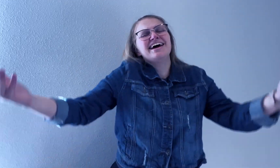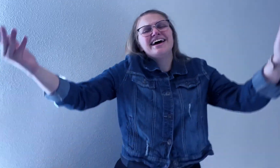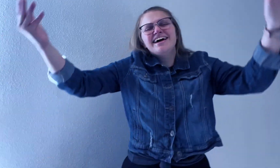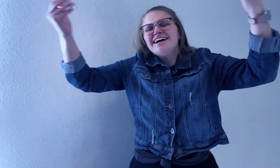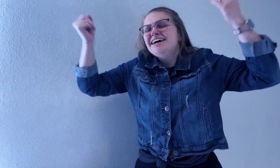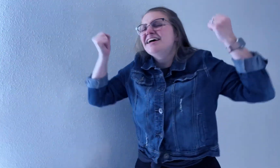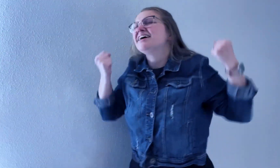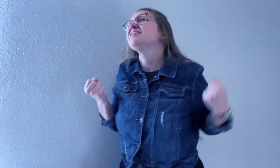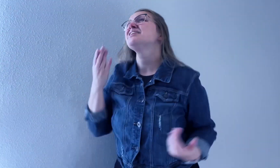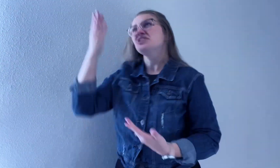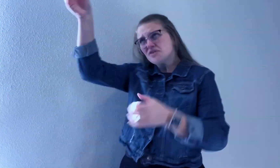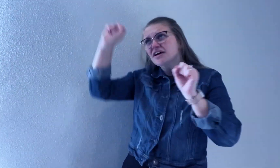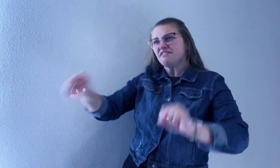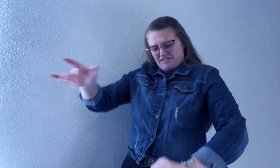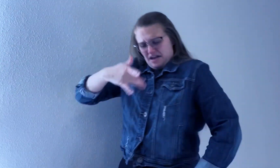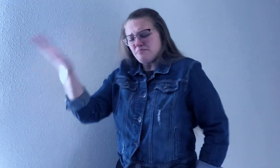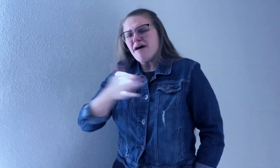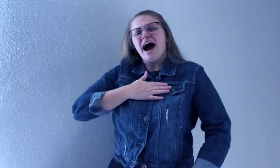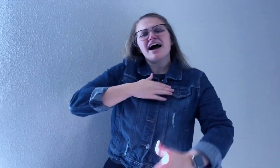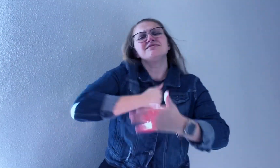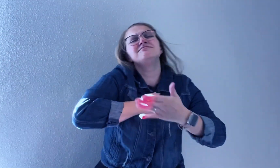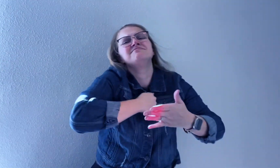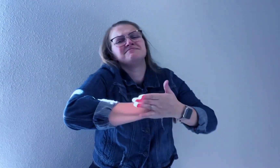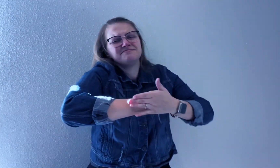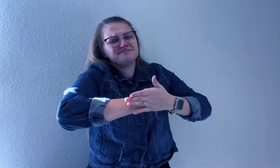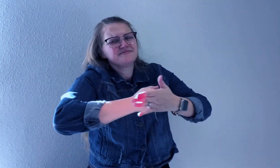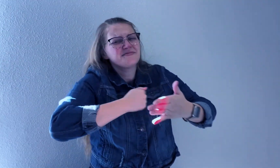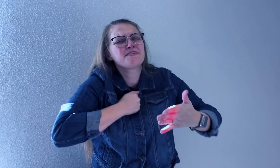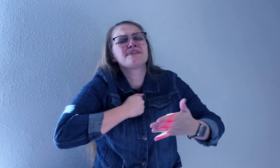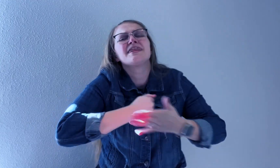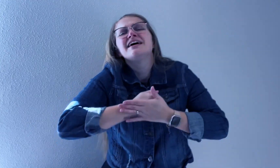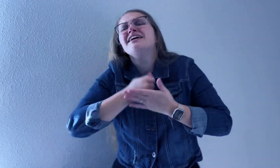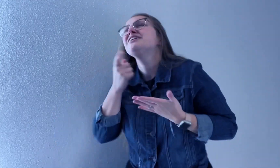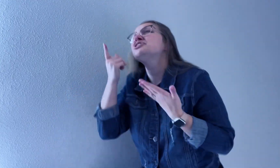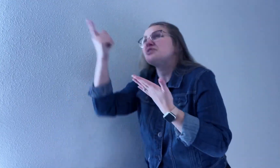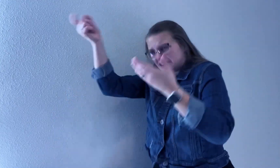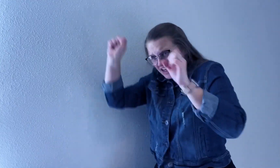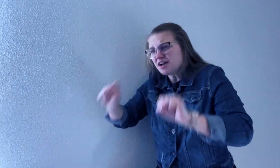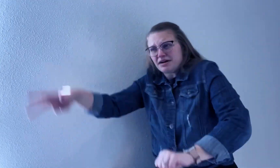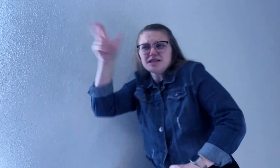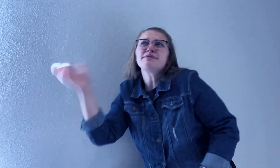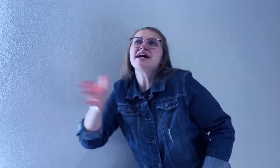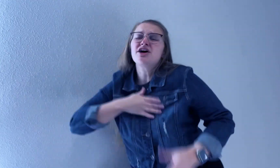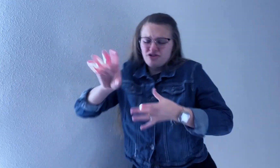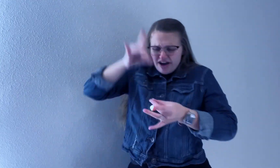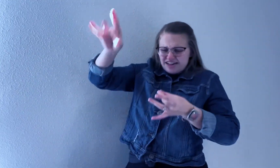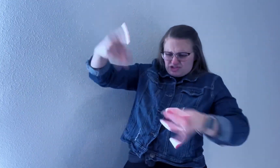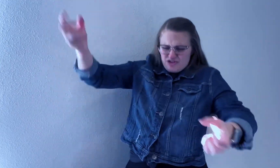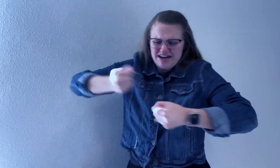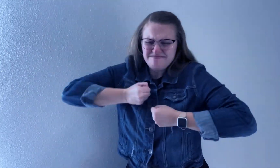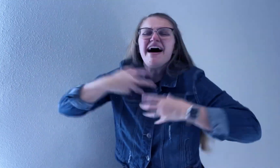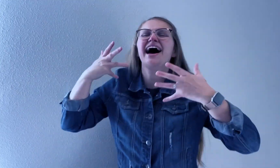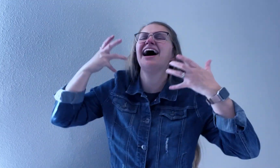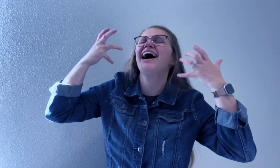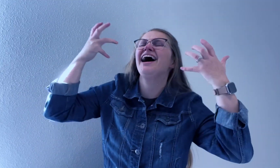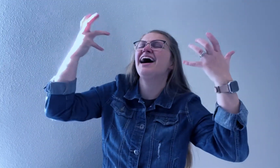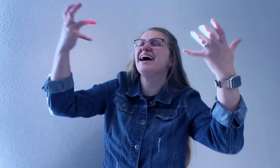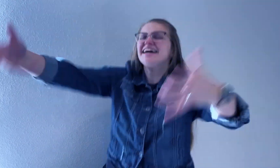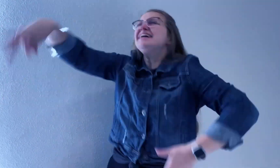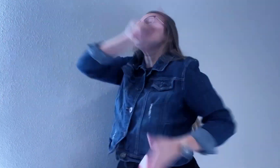You can feel your heartbeat beating You can hear my spirit beating You can